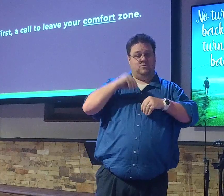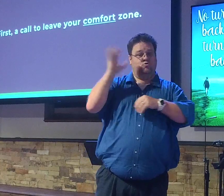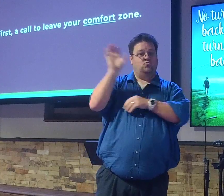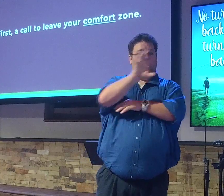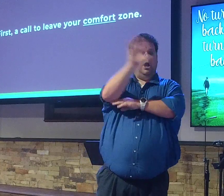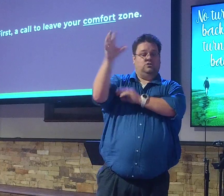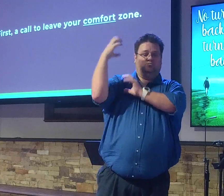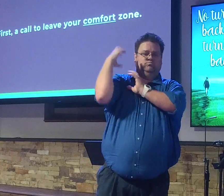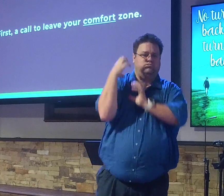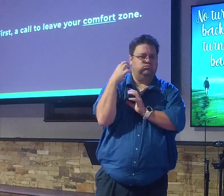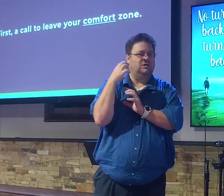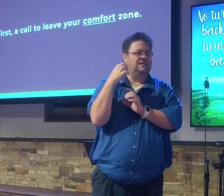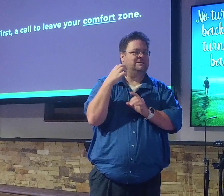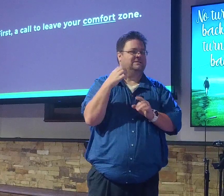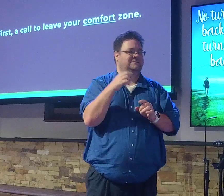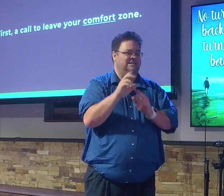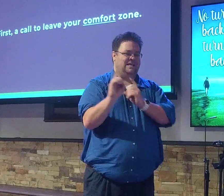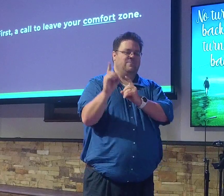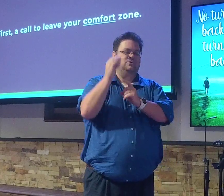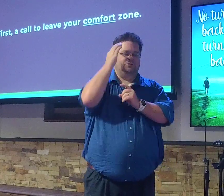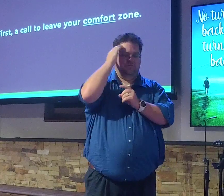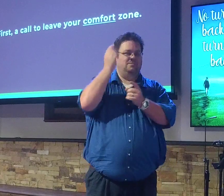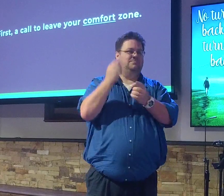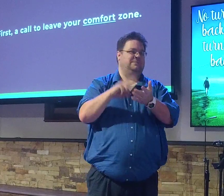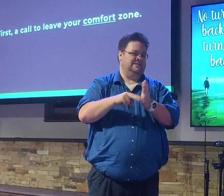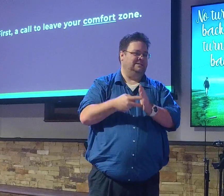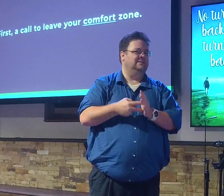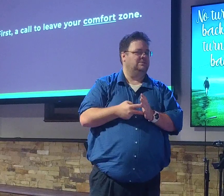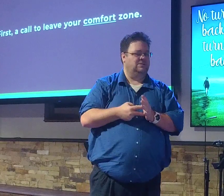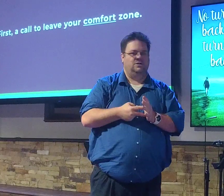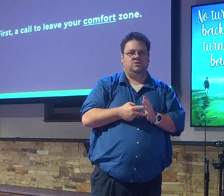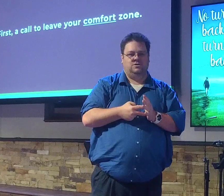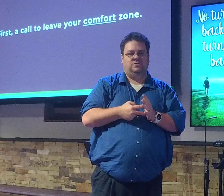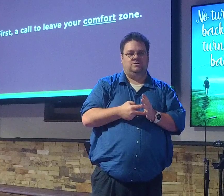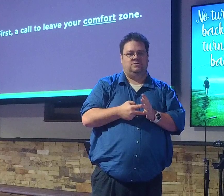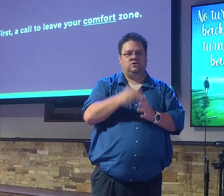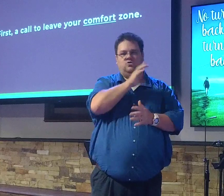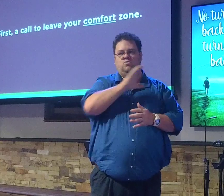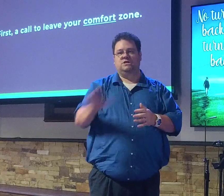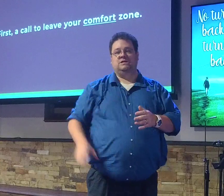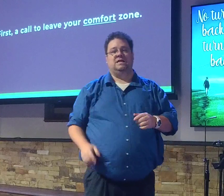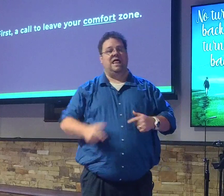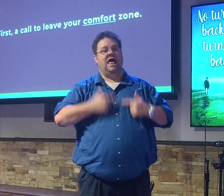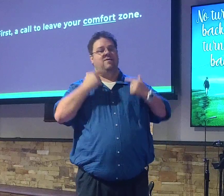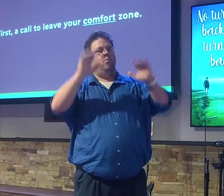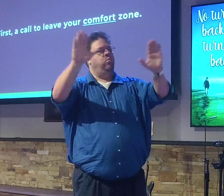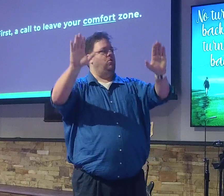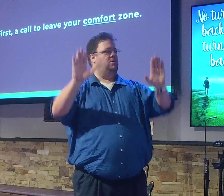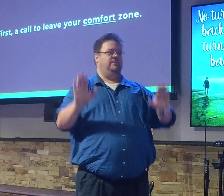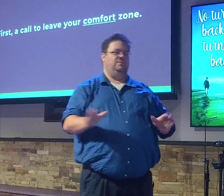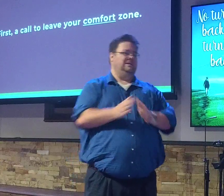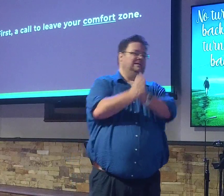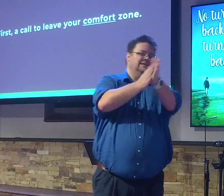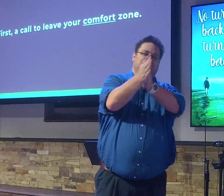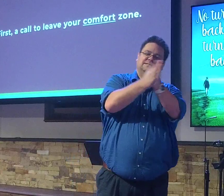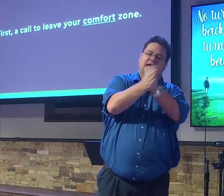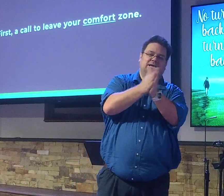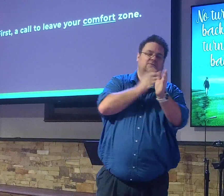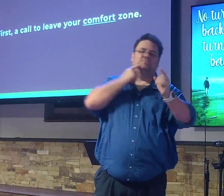And you know, the Christian life is a wonderful, exciting, exhilarating life. But it is a call to leave